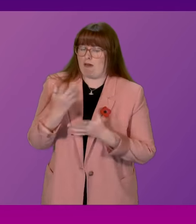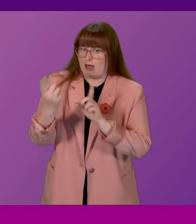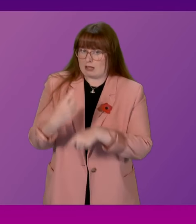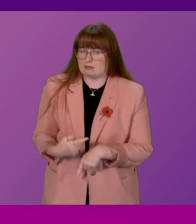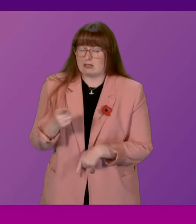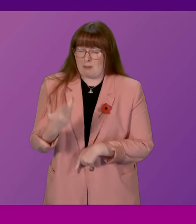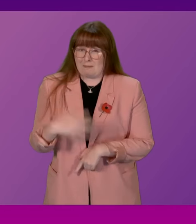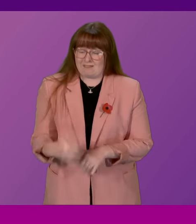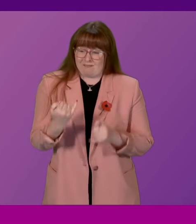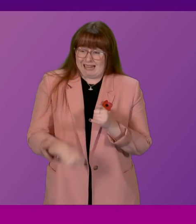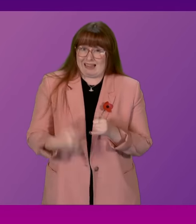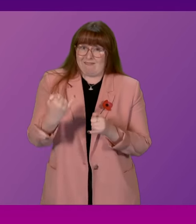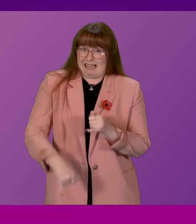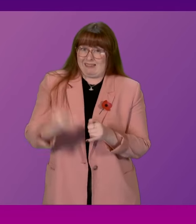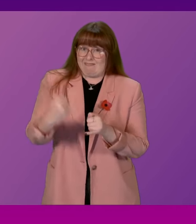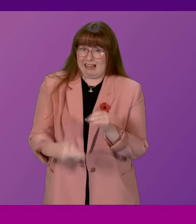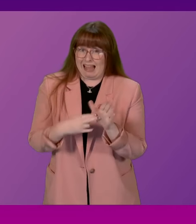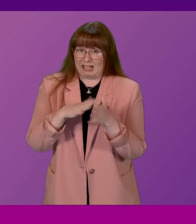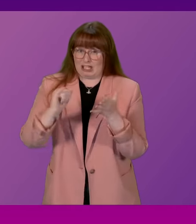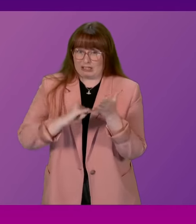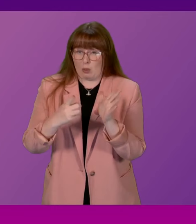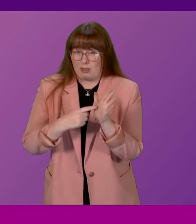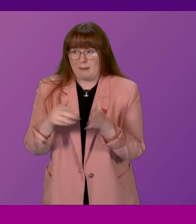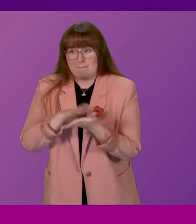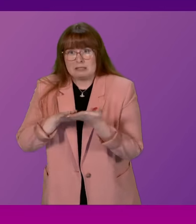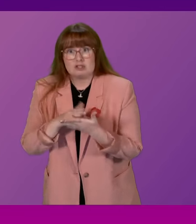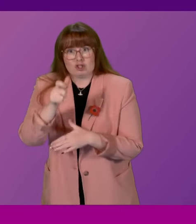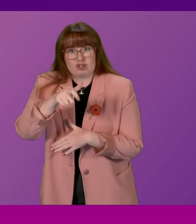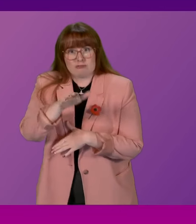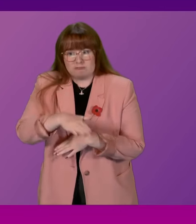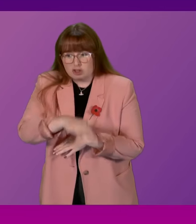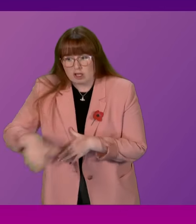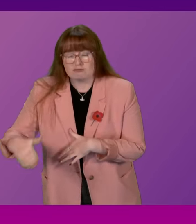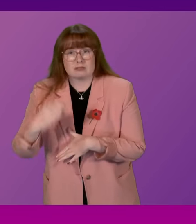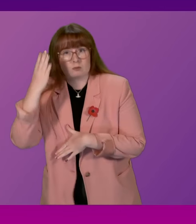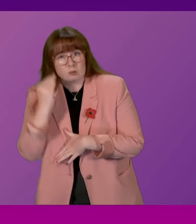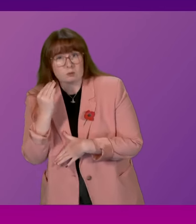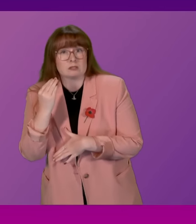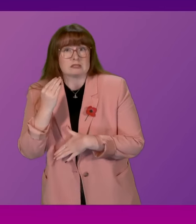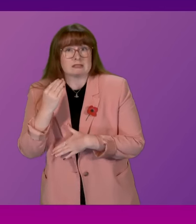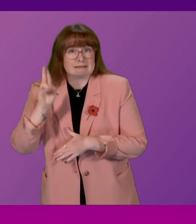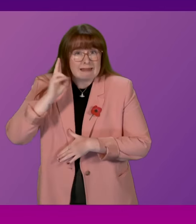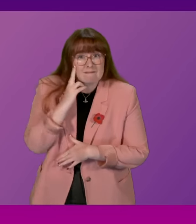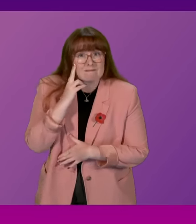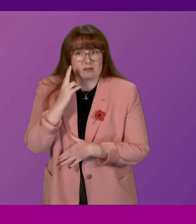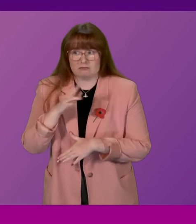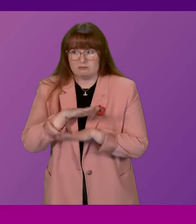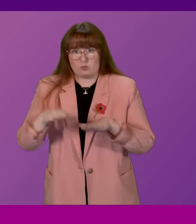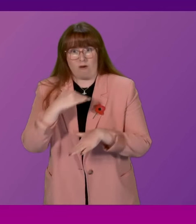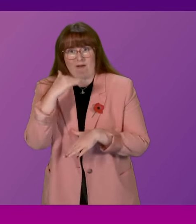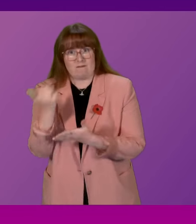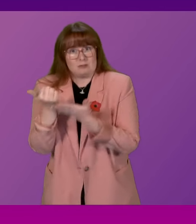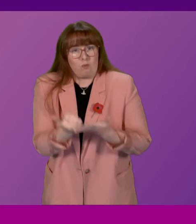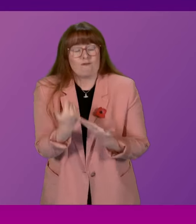failures in NHS Lothian that have denied children with hearing loss the chance to be identified early and receive hearing and speech and language